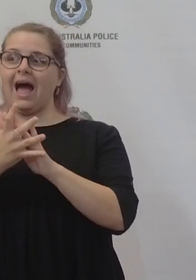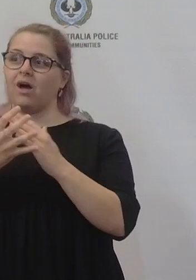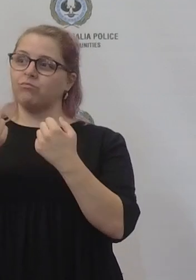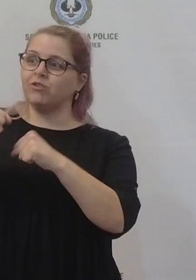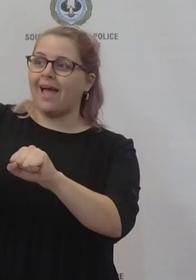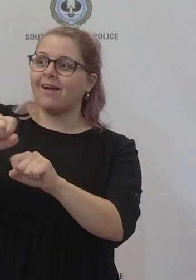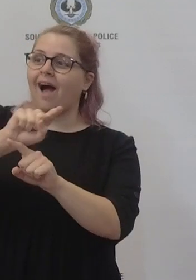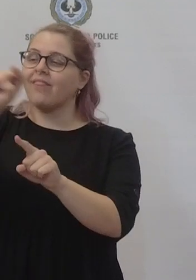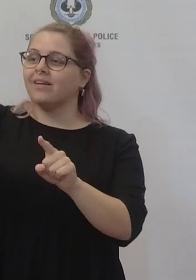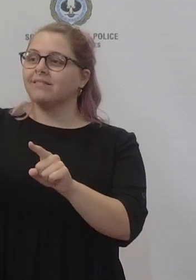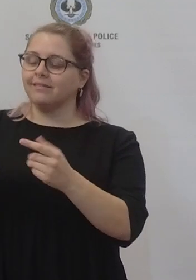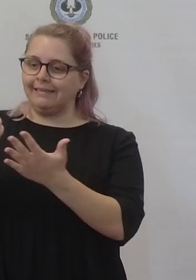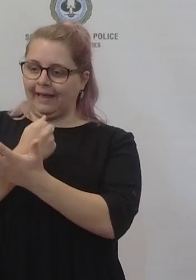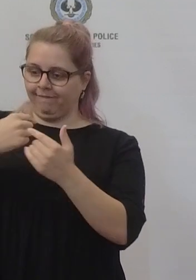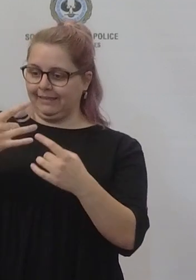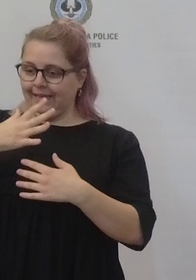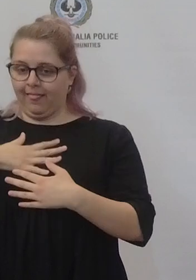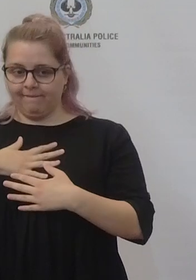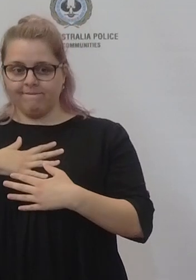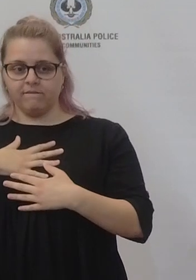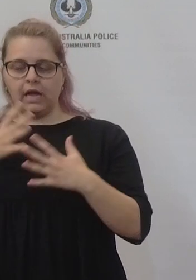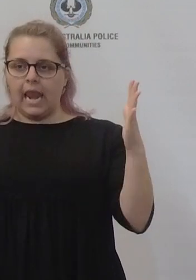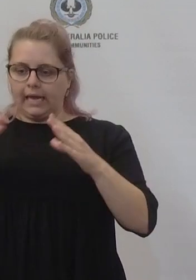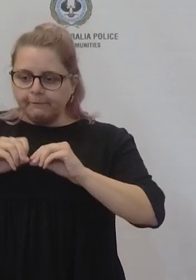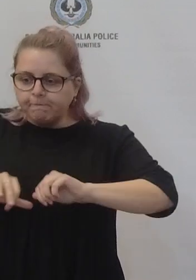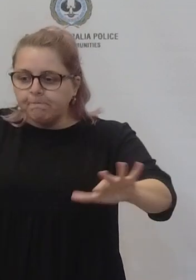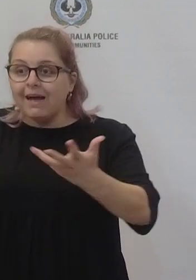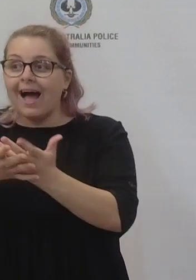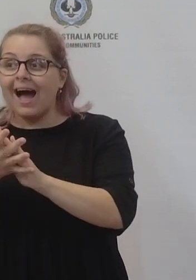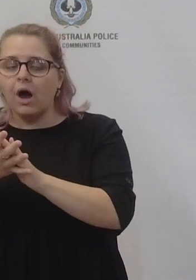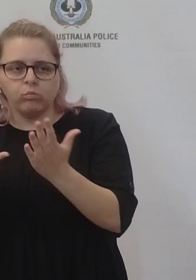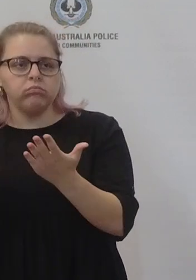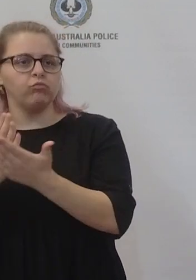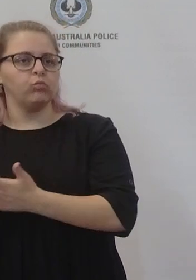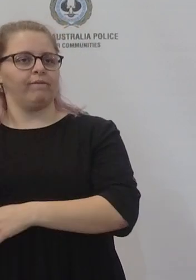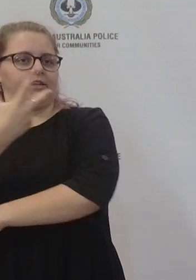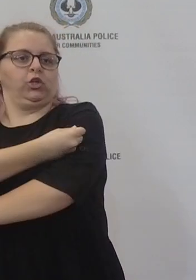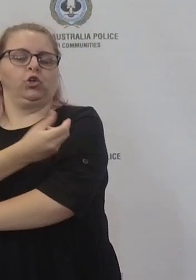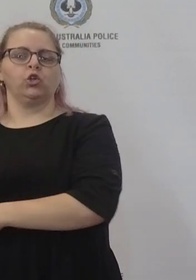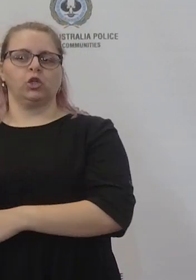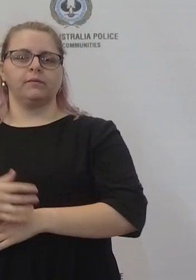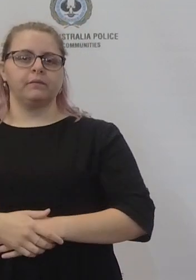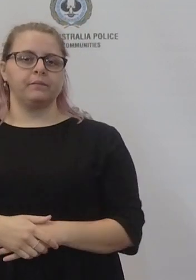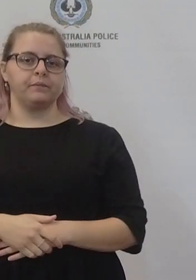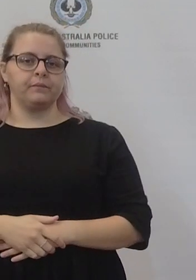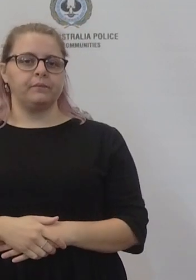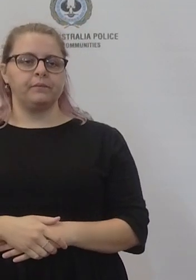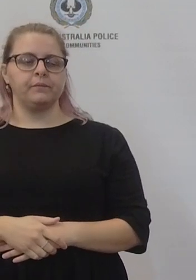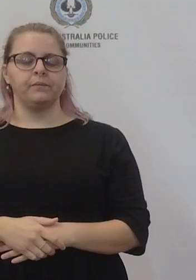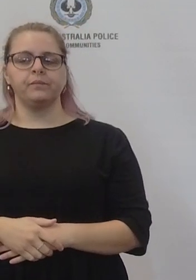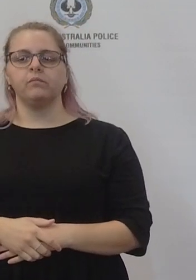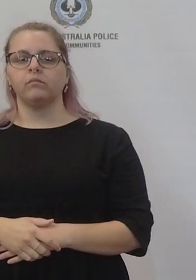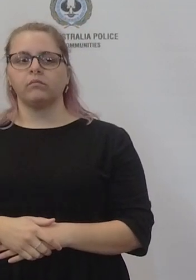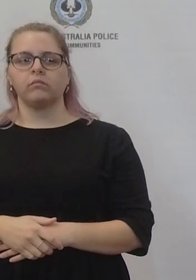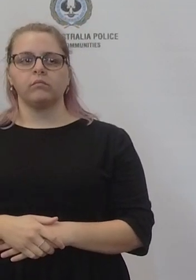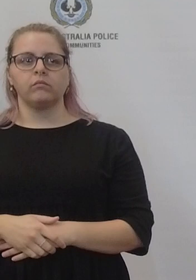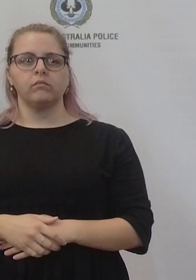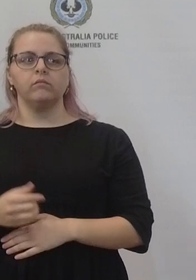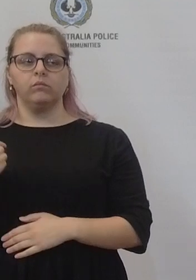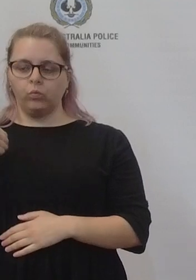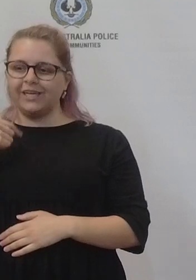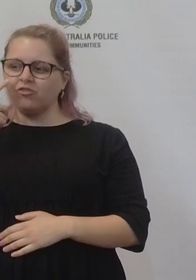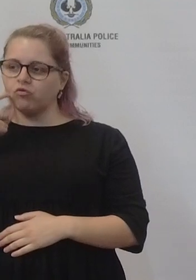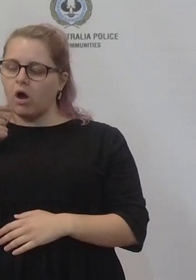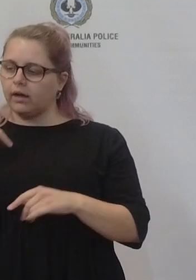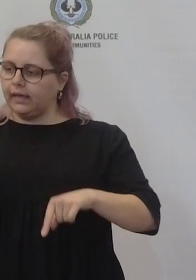people, minimise the risk of spreading the virus and Professor Spurrier can elaborate more on that. We have taken steps to get vaccination rates up as